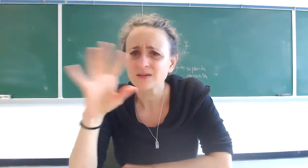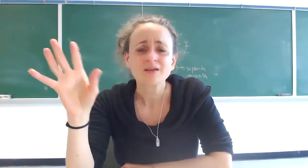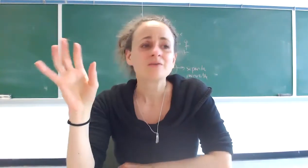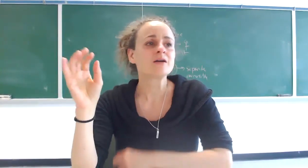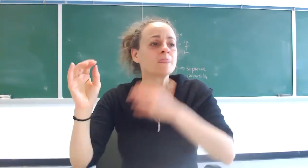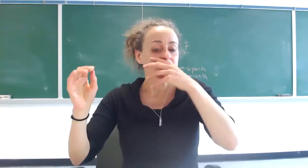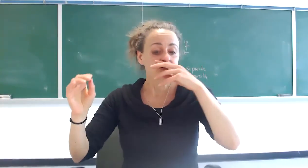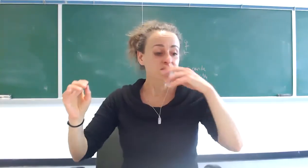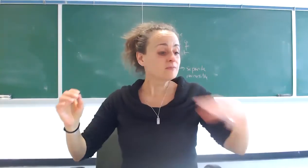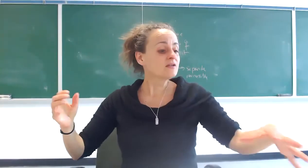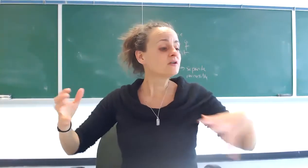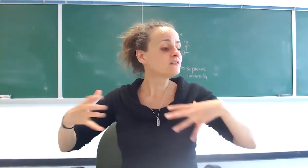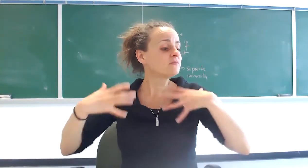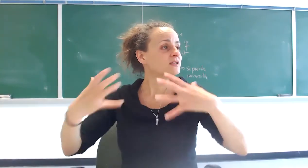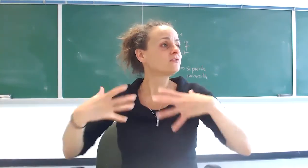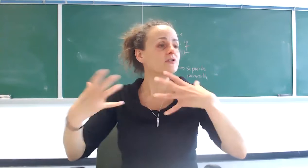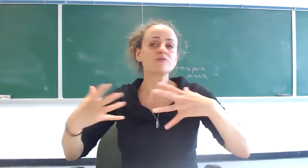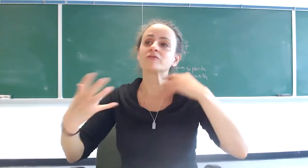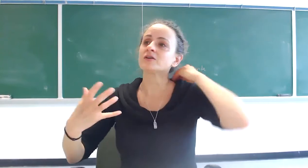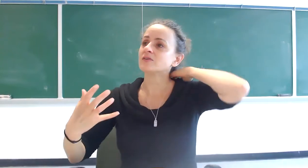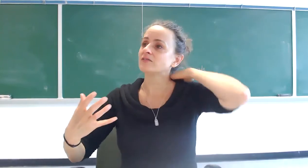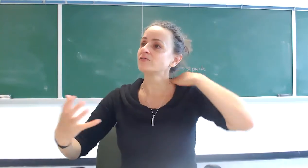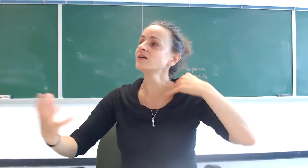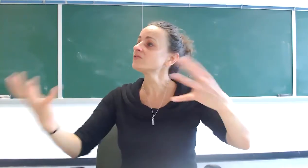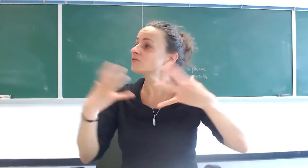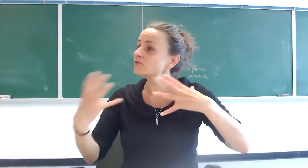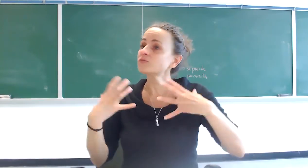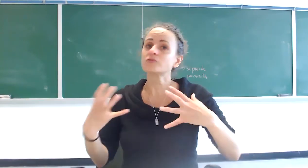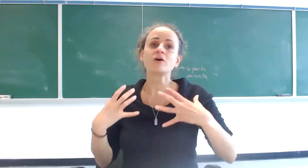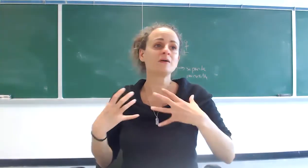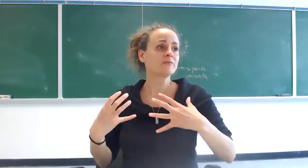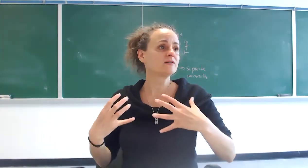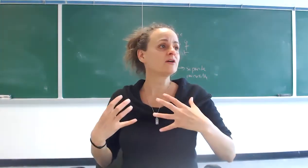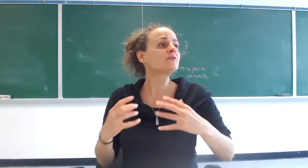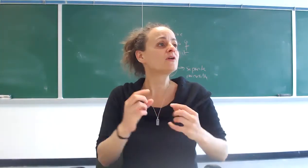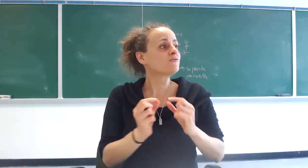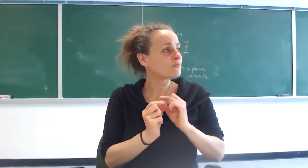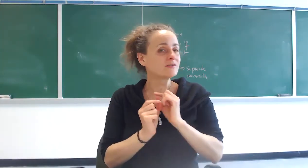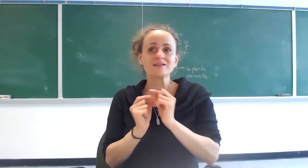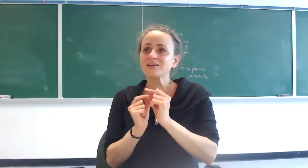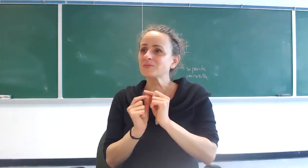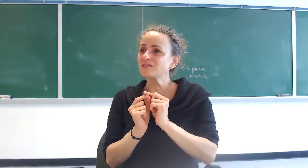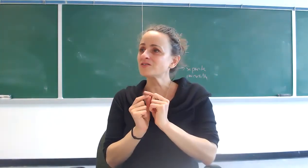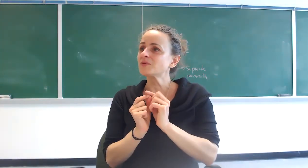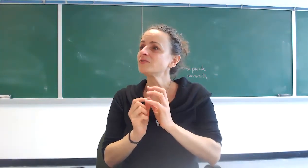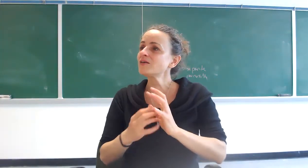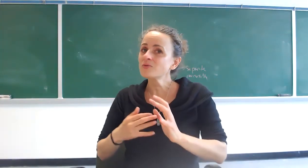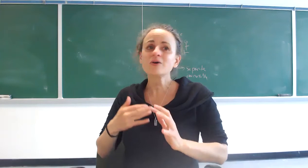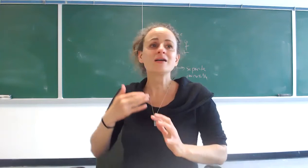right so in many ways the meaning of suffering for living is the fact that you go through trauma right not only you have a point that cannot be touched but you have a way